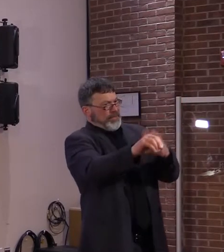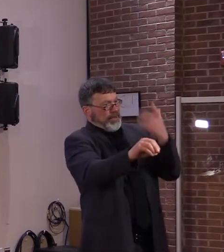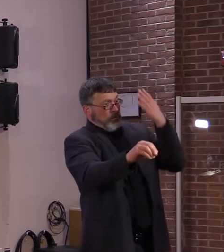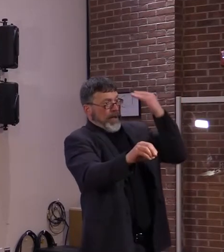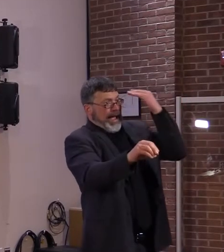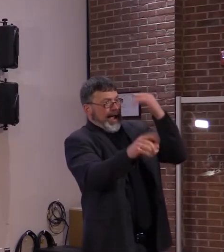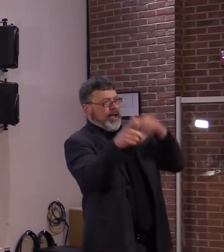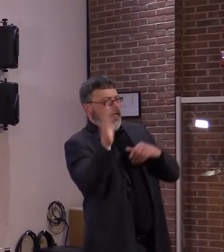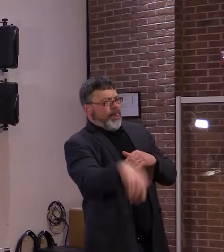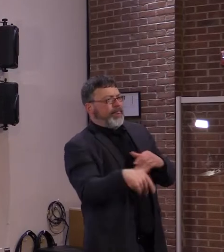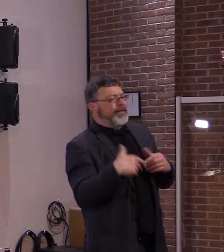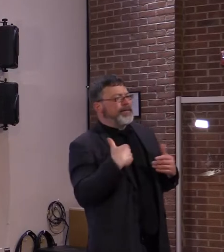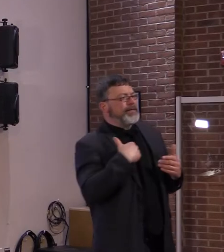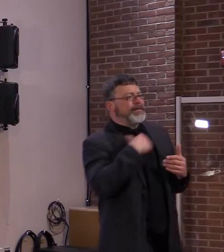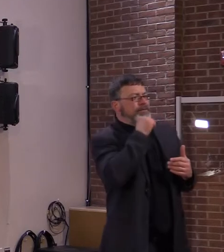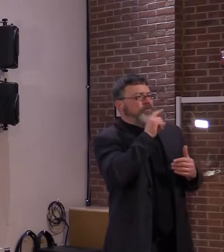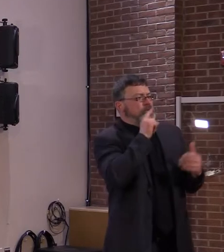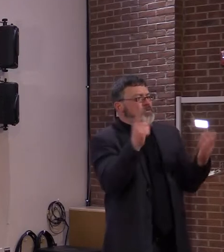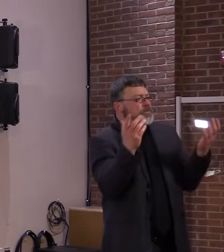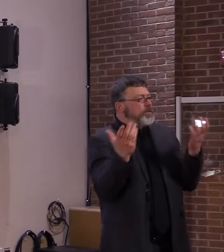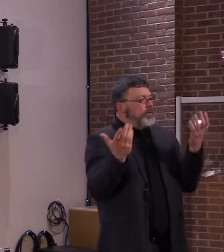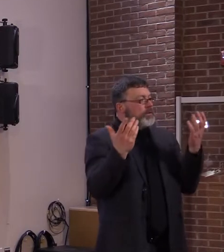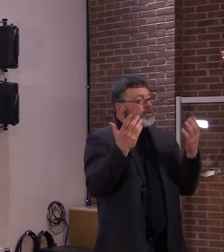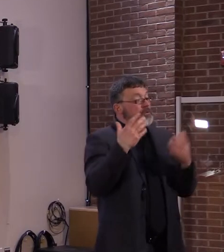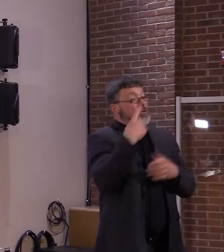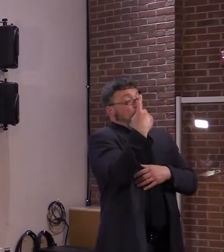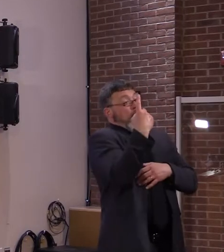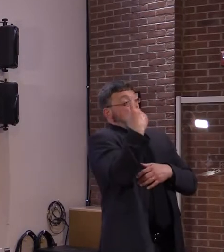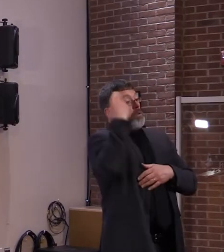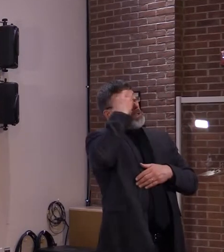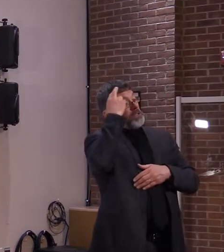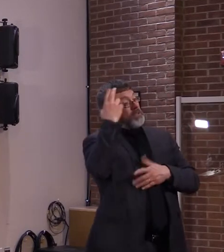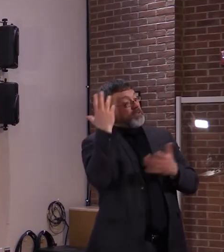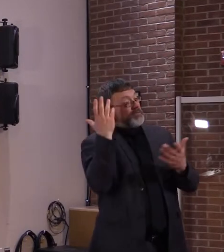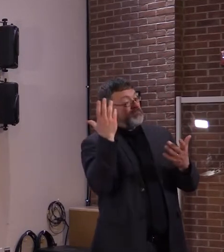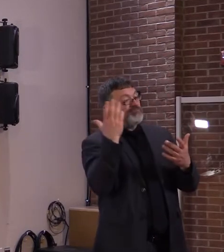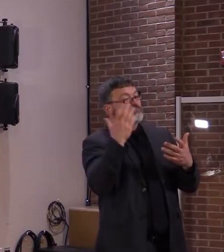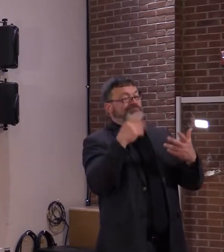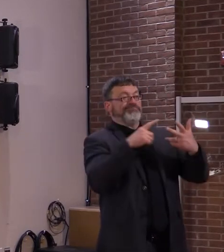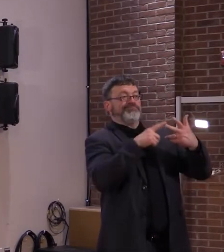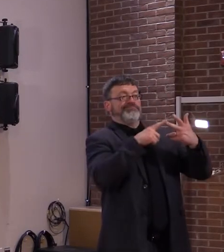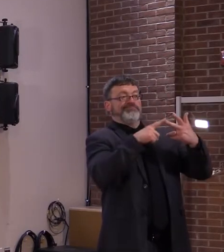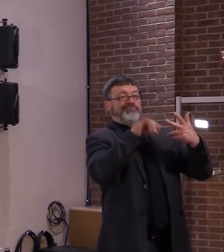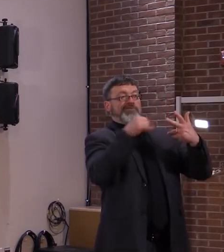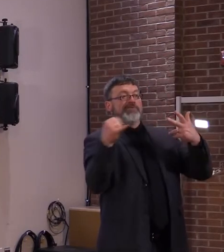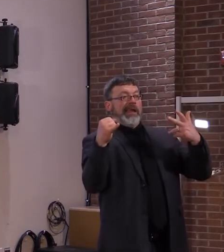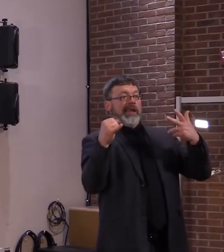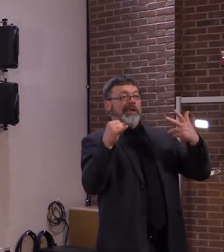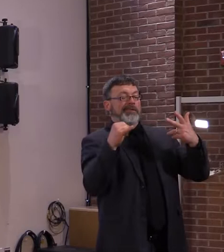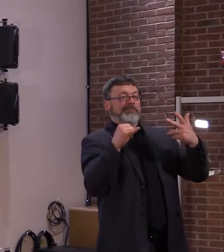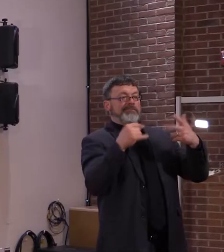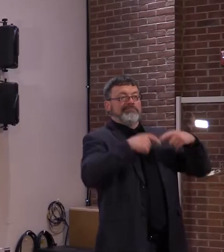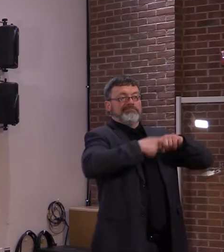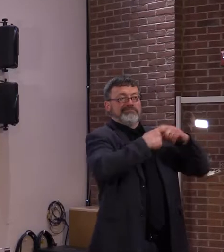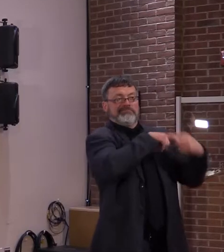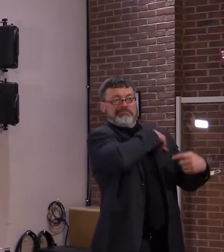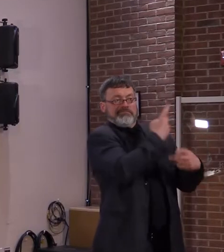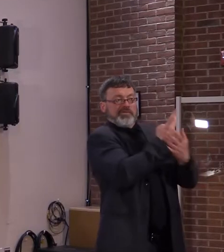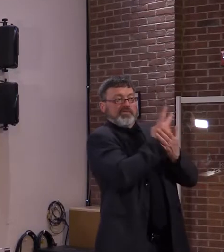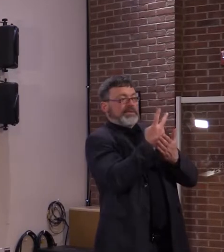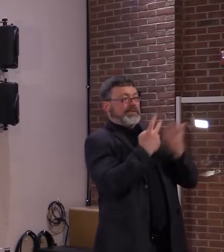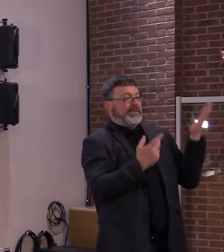barriers that we just overcame was there was no Johnson & Johnson. So, there are a number of people that I know were just